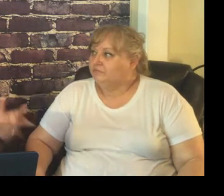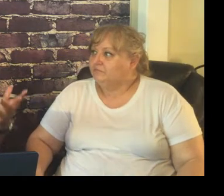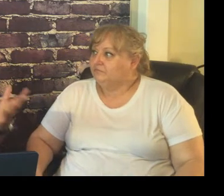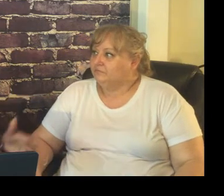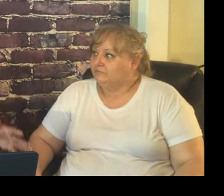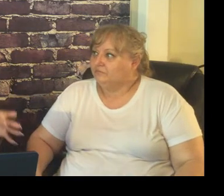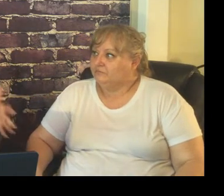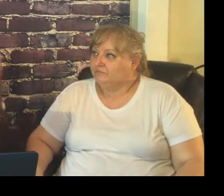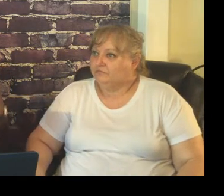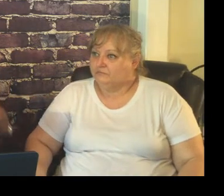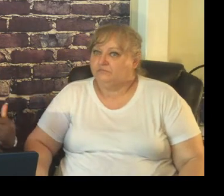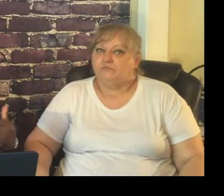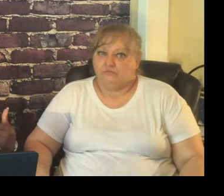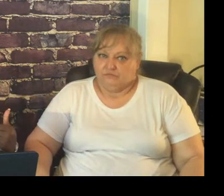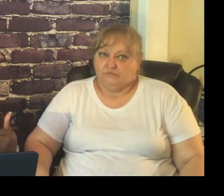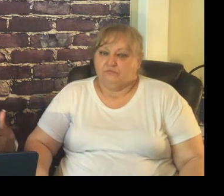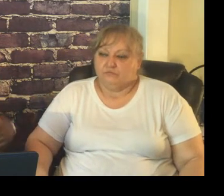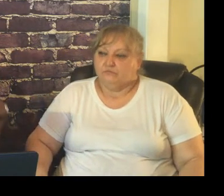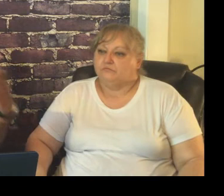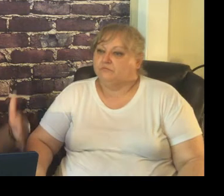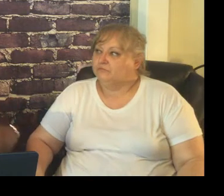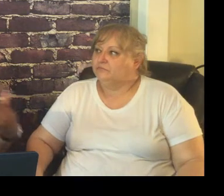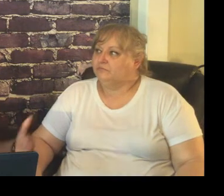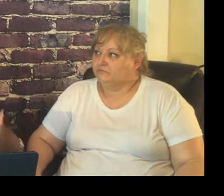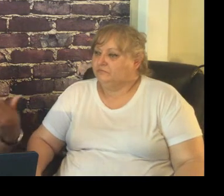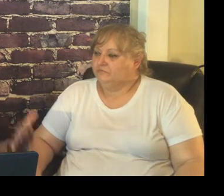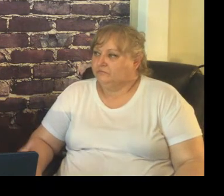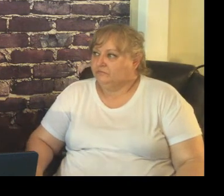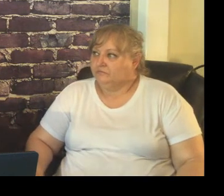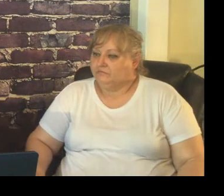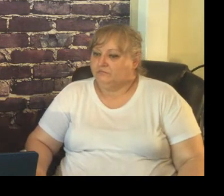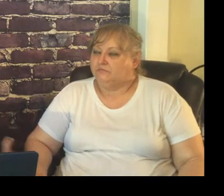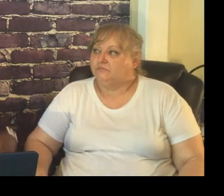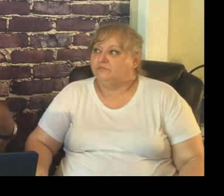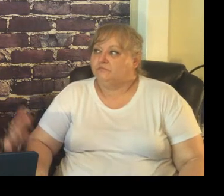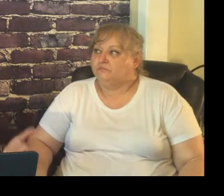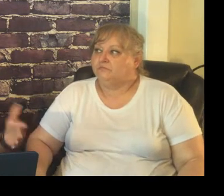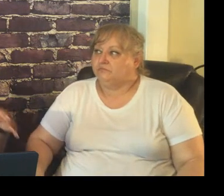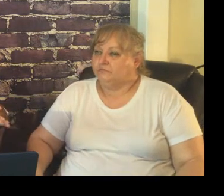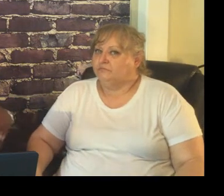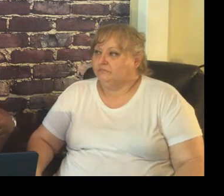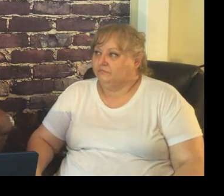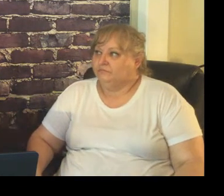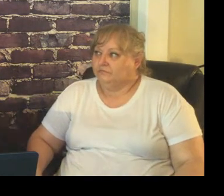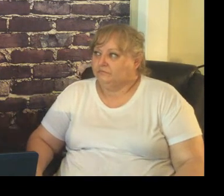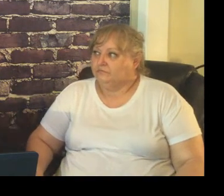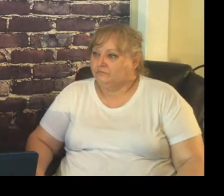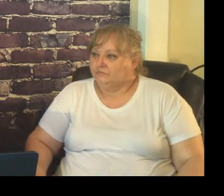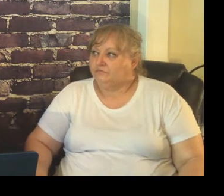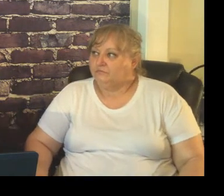first kind of came out in Kansas City and we had some issues with some of our students getting in trouble going towards these gangs